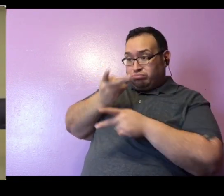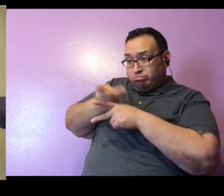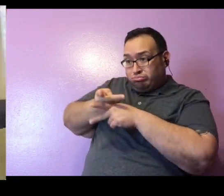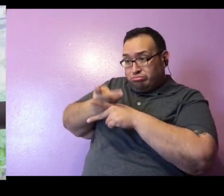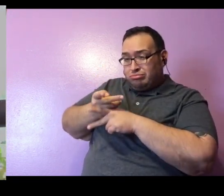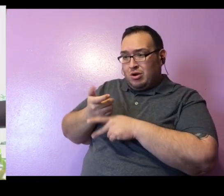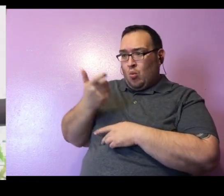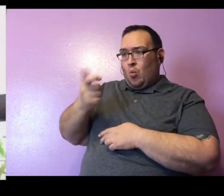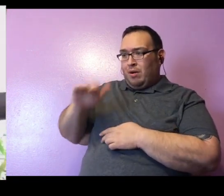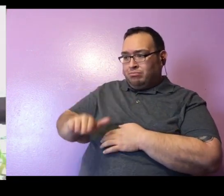up.